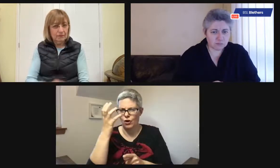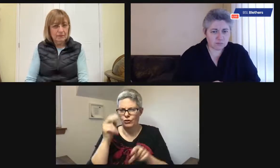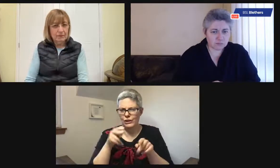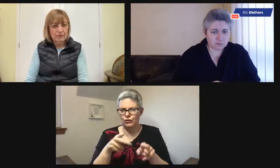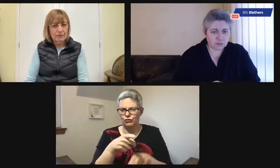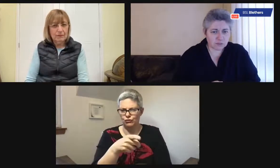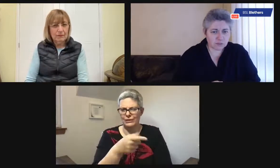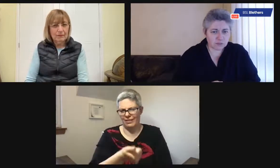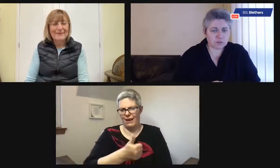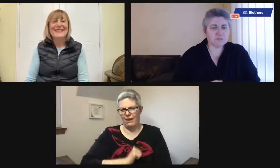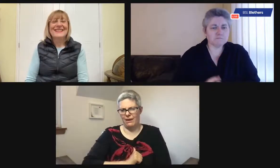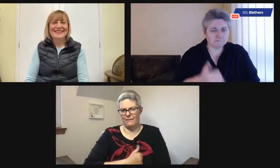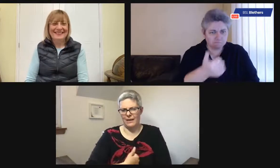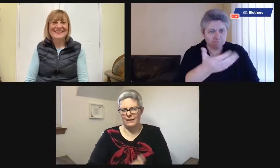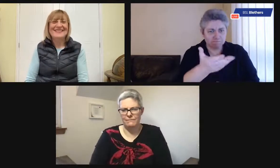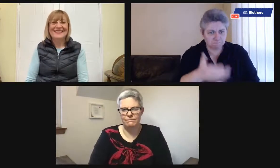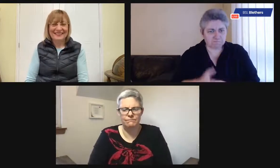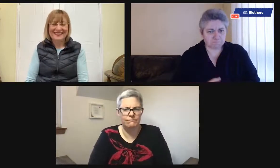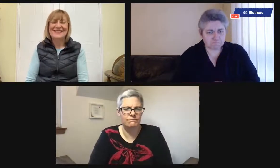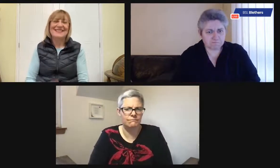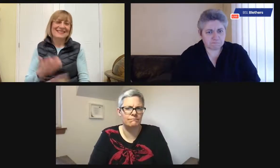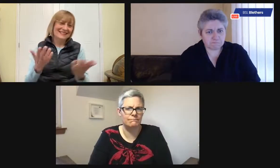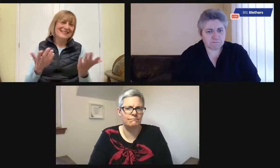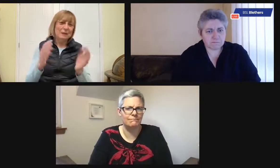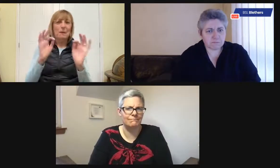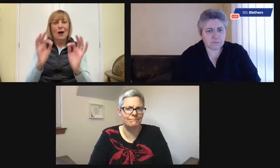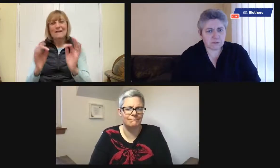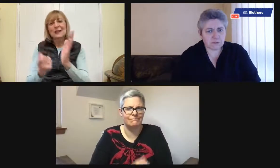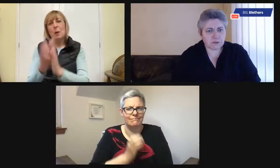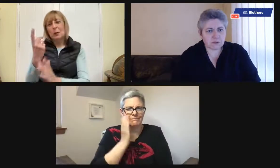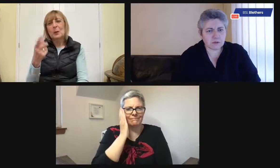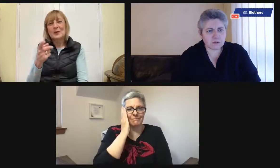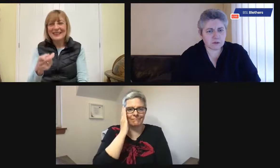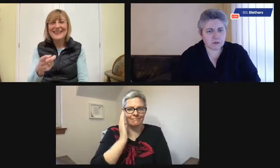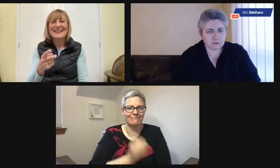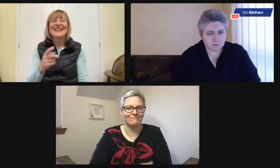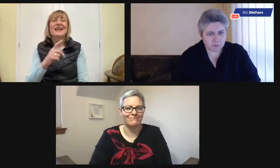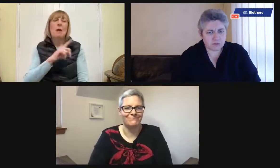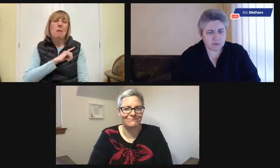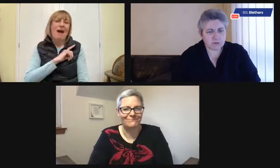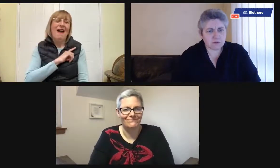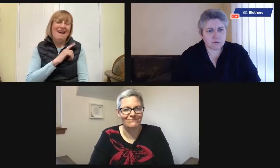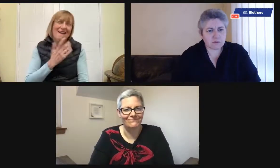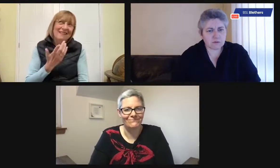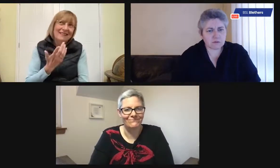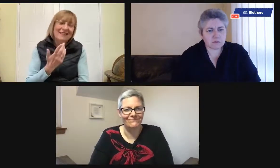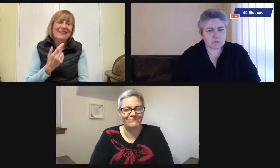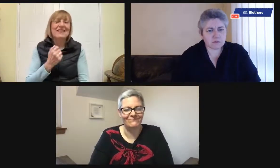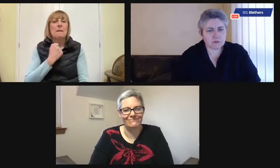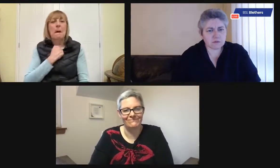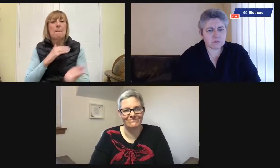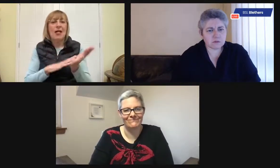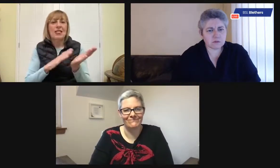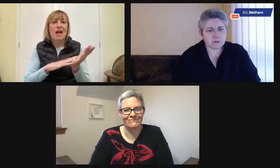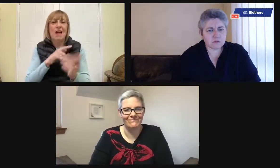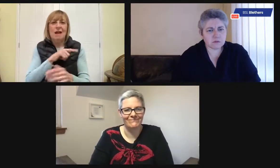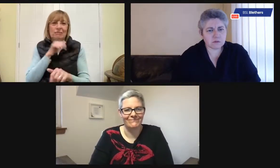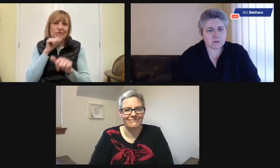pass to Carolyn actually, because I know she's got something to say about Coronation Street. Carolyn, well, perfect opportunity to discuss this because